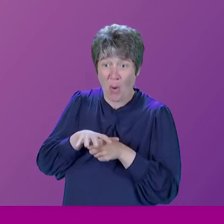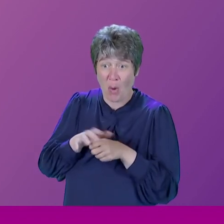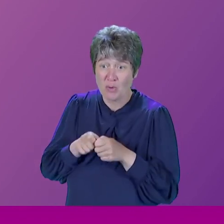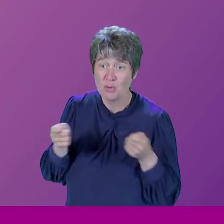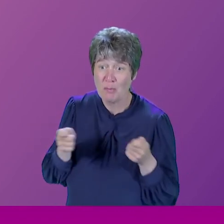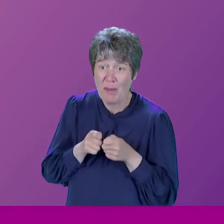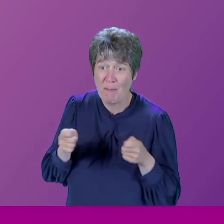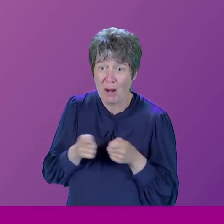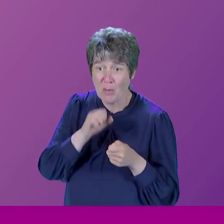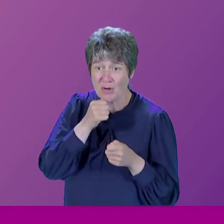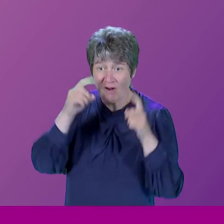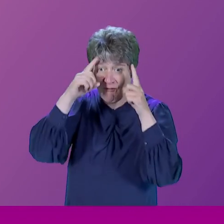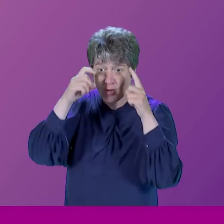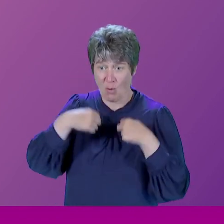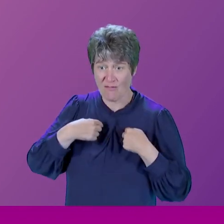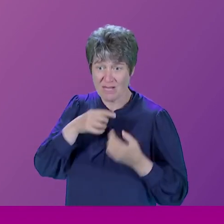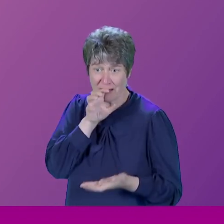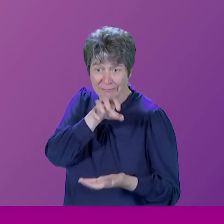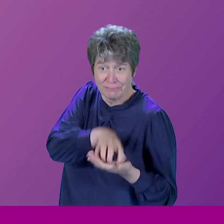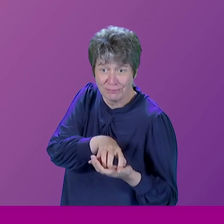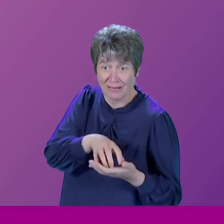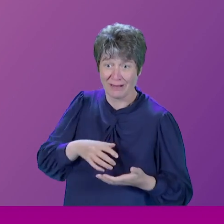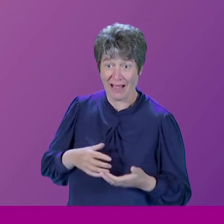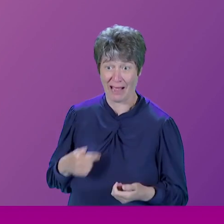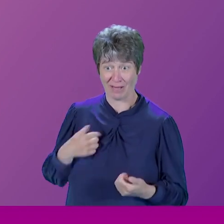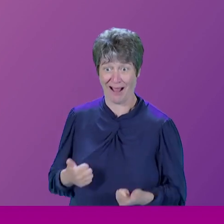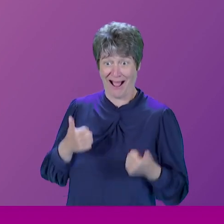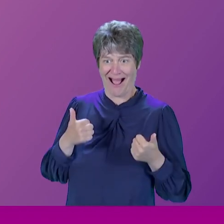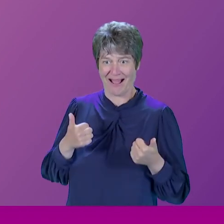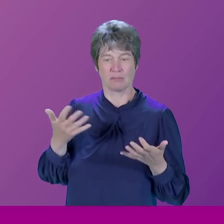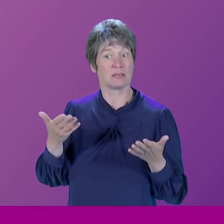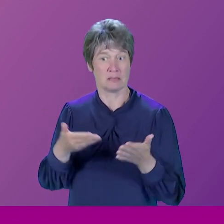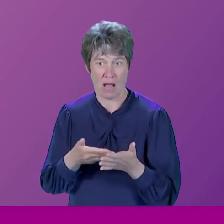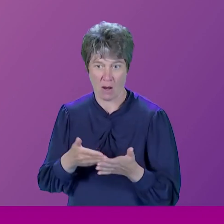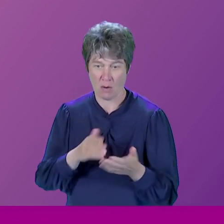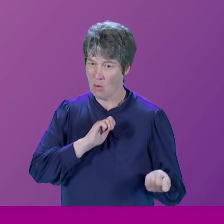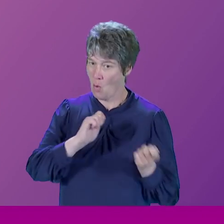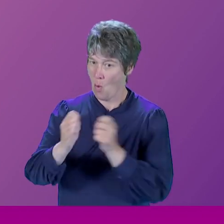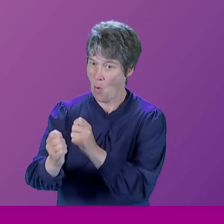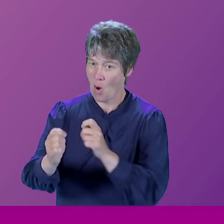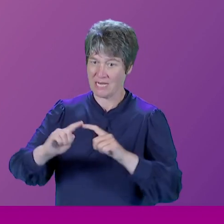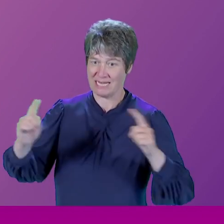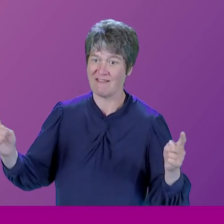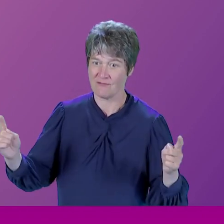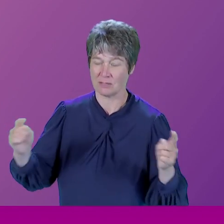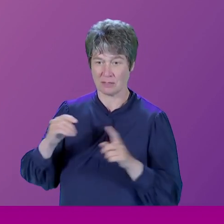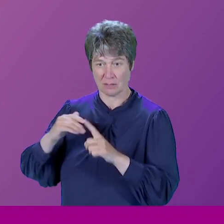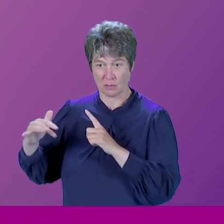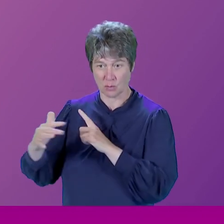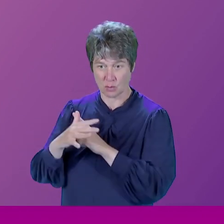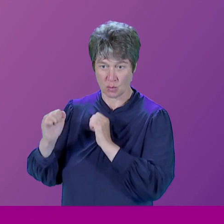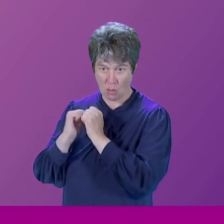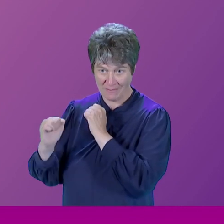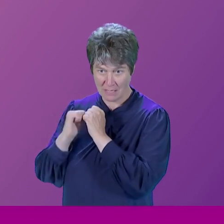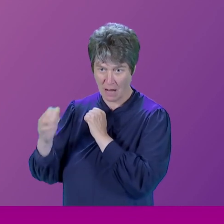in the local newspaper. Now, of course, you know, you can promote yourself. So social media, I think, presents a lot of advantages